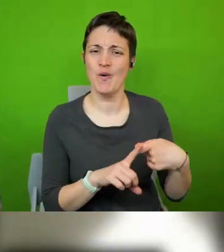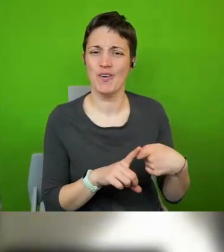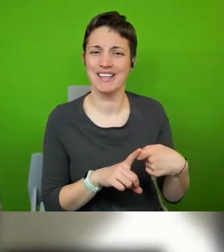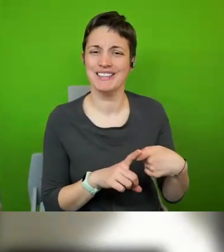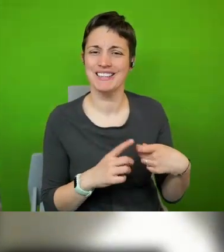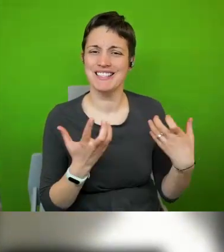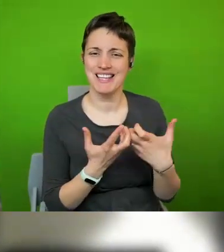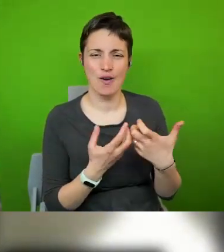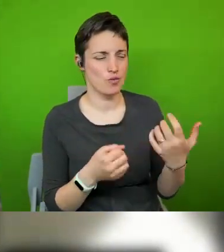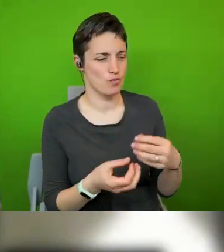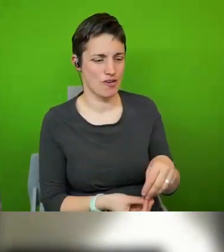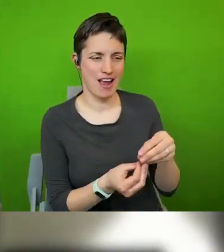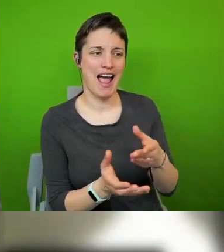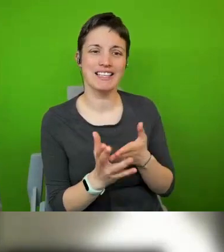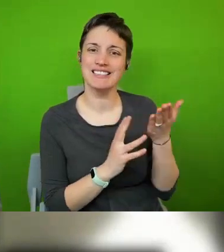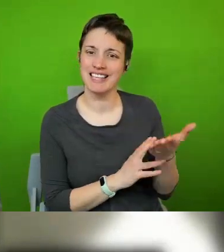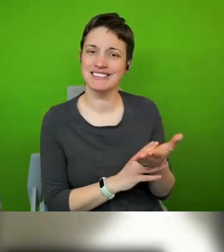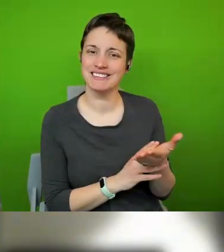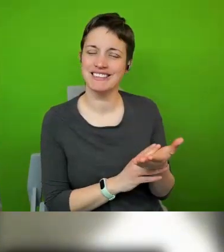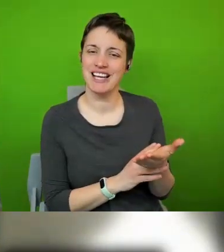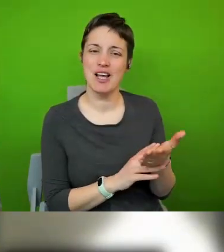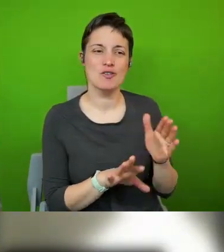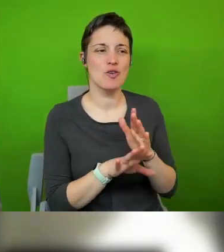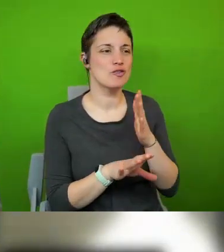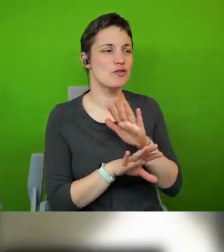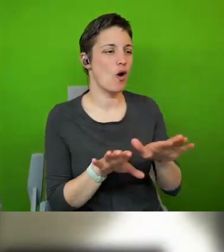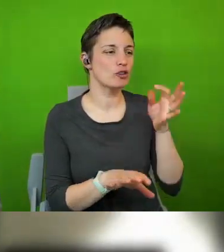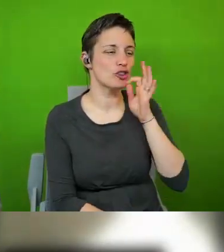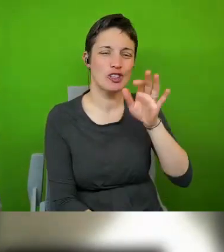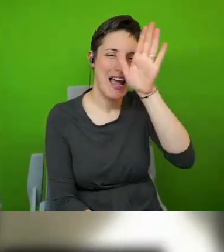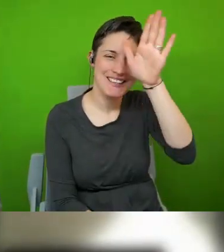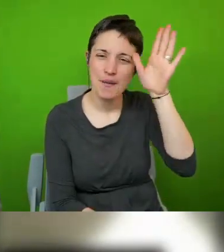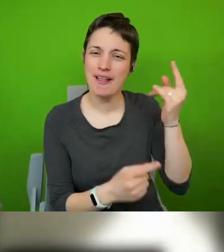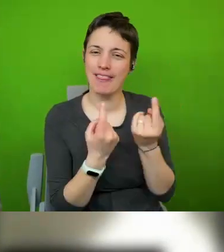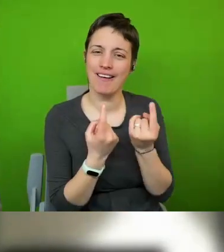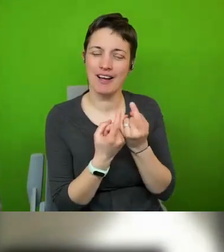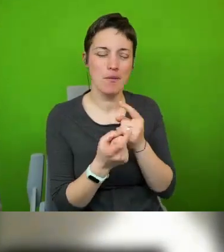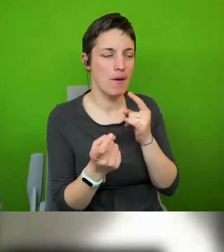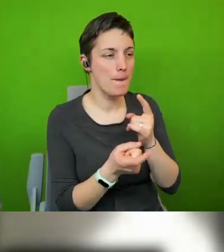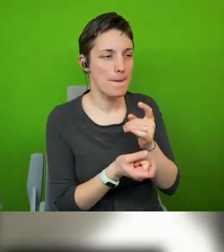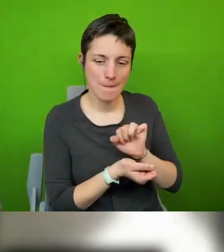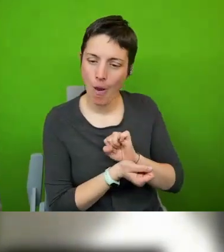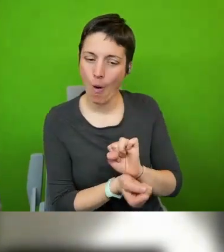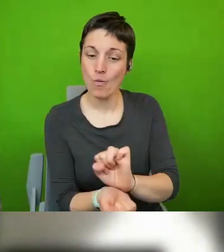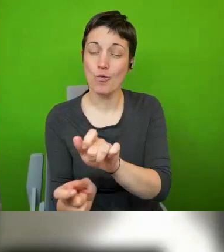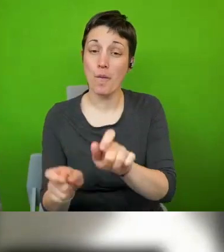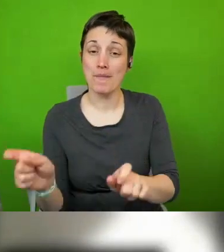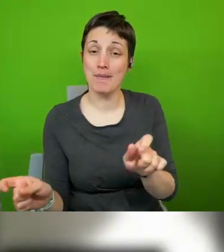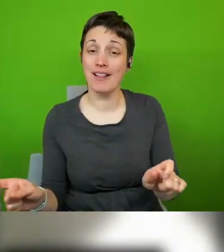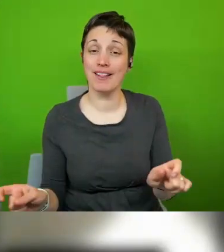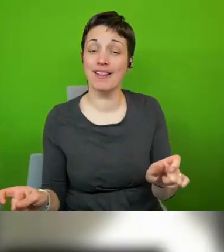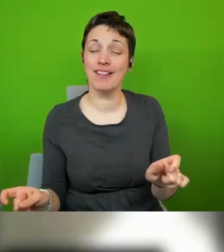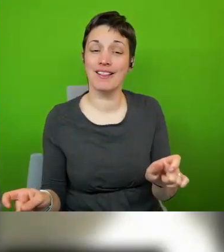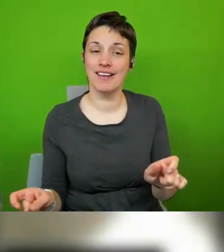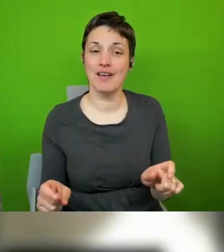it accessible so it's not just an academic thing but it's actually something that does belong to the people so it's something we're constantly trying to